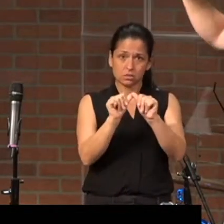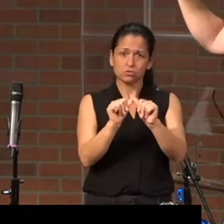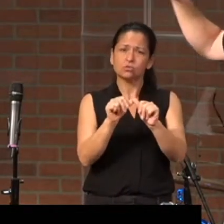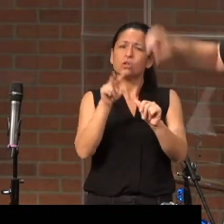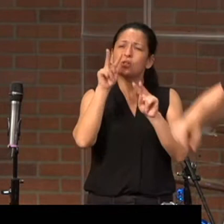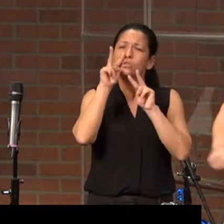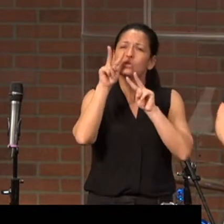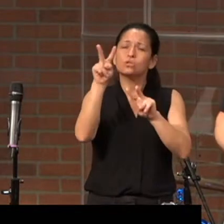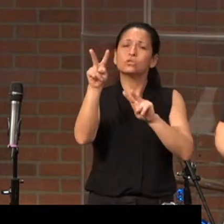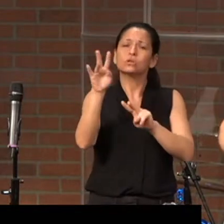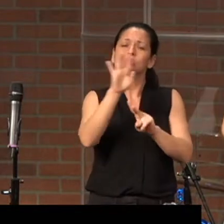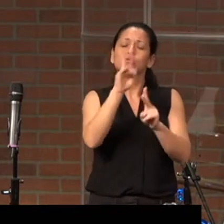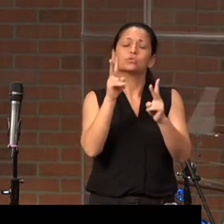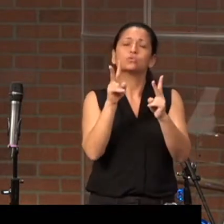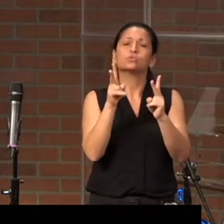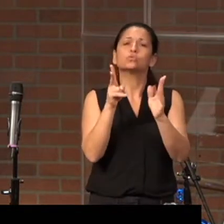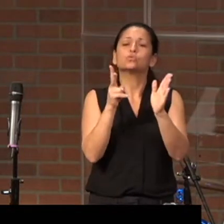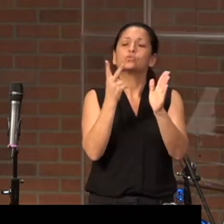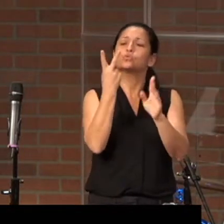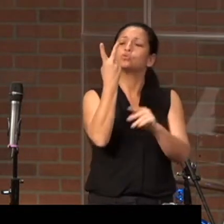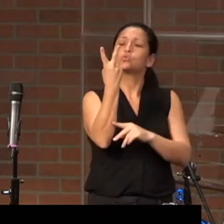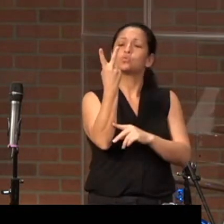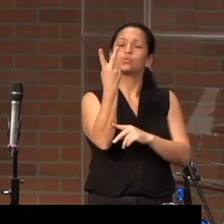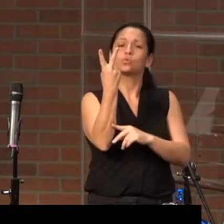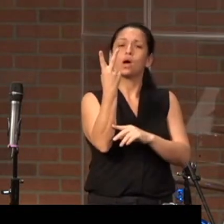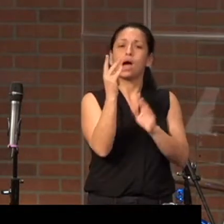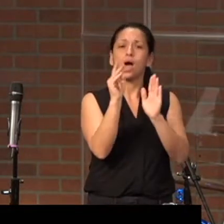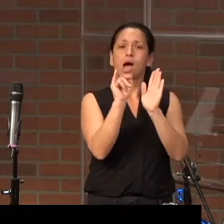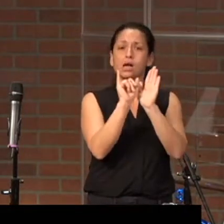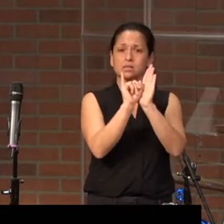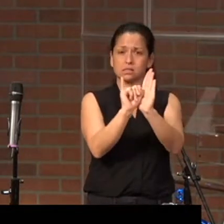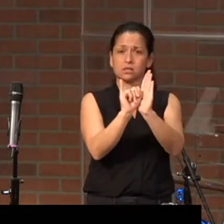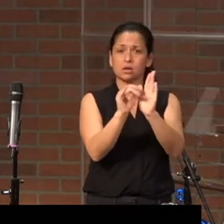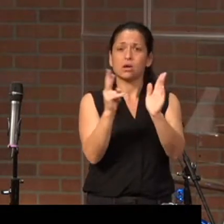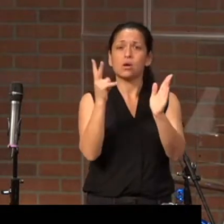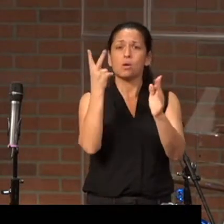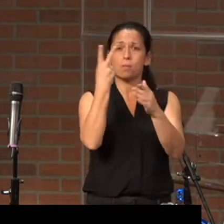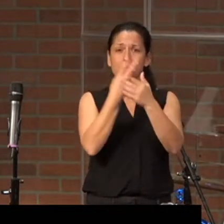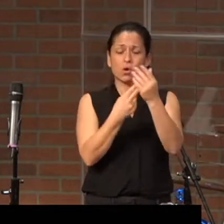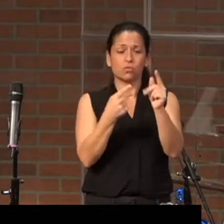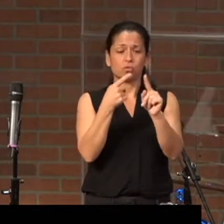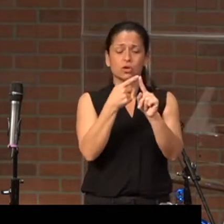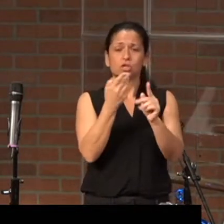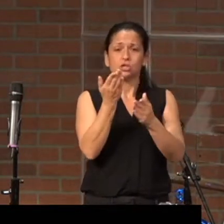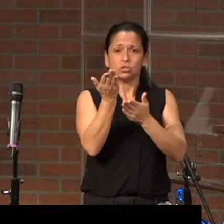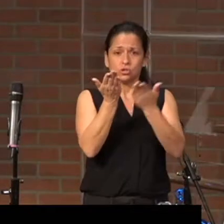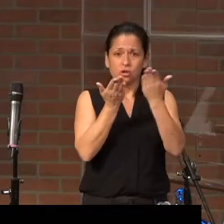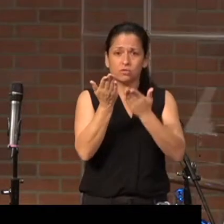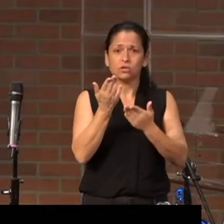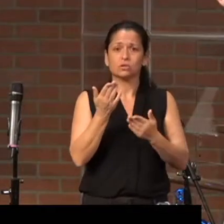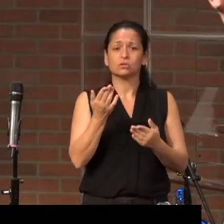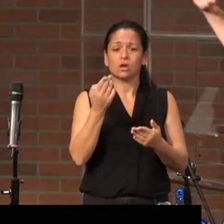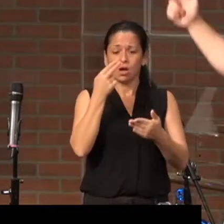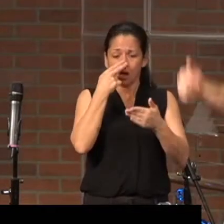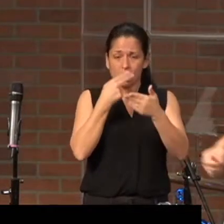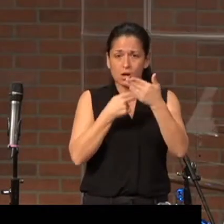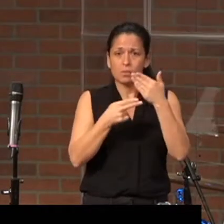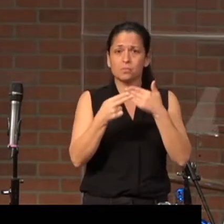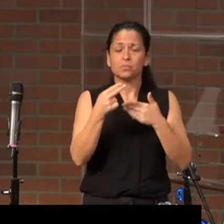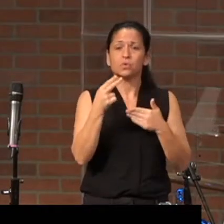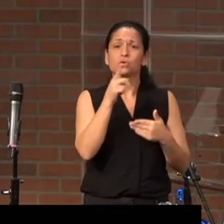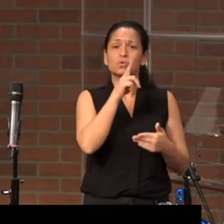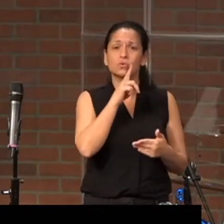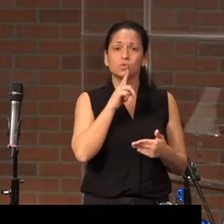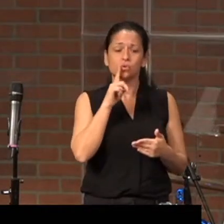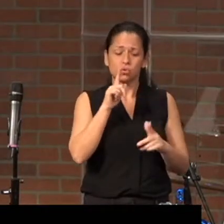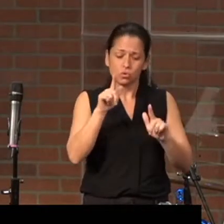dual identity of both servant, humility, lowliness, and apostle.